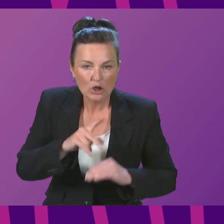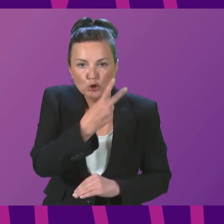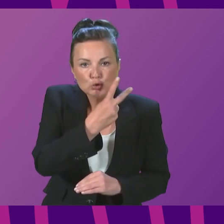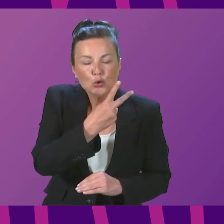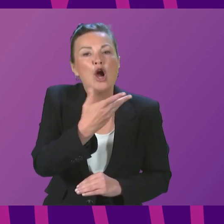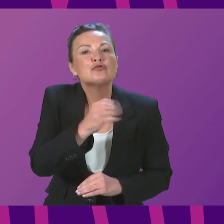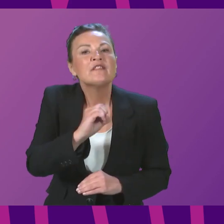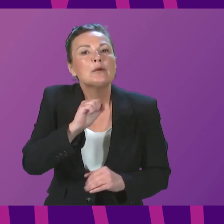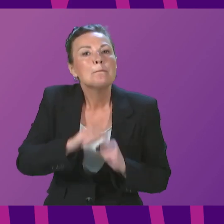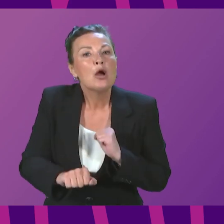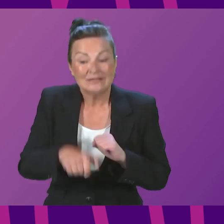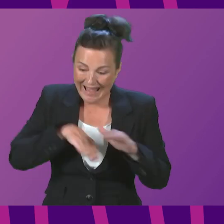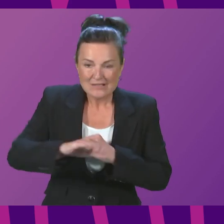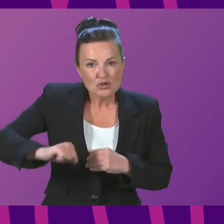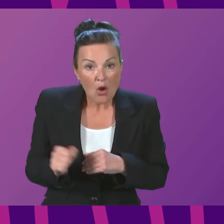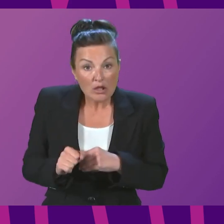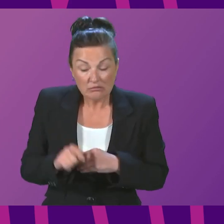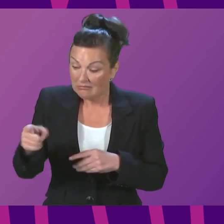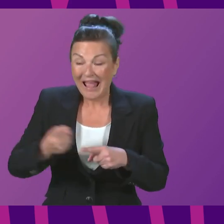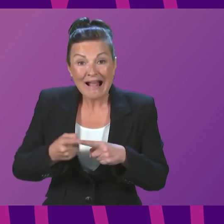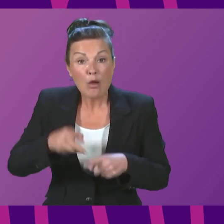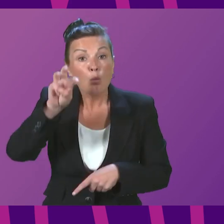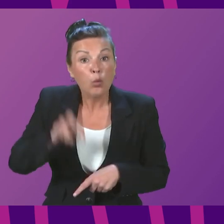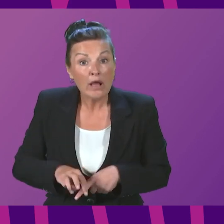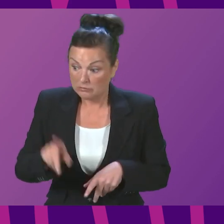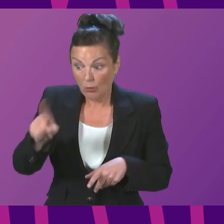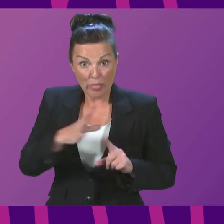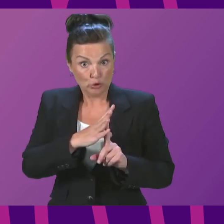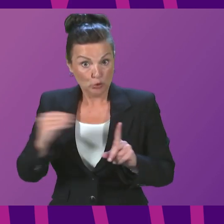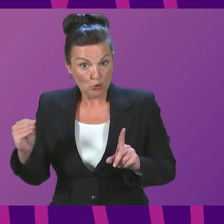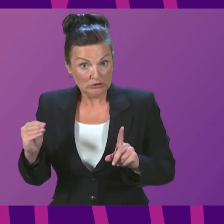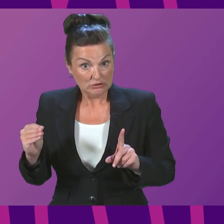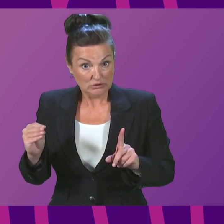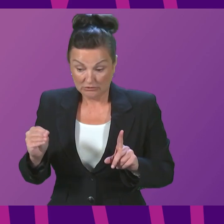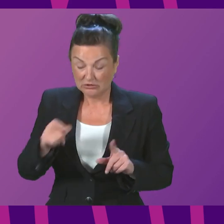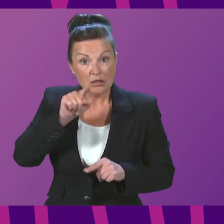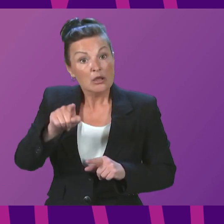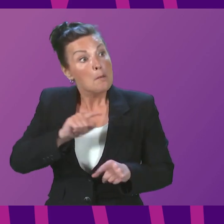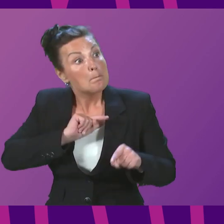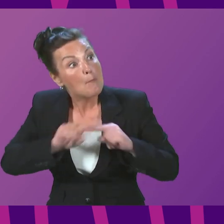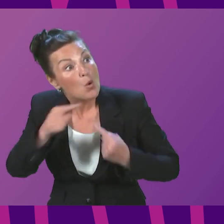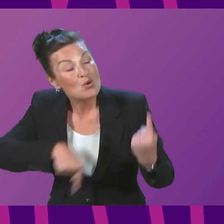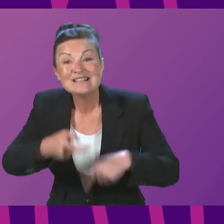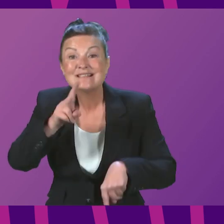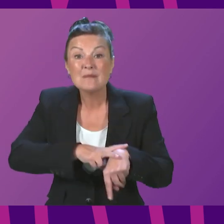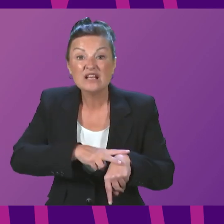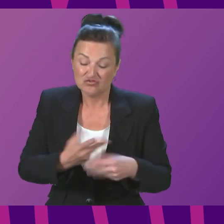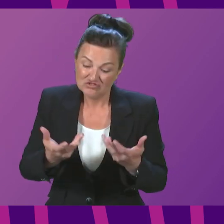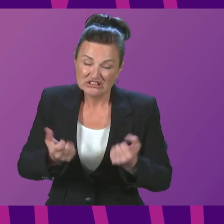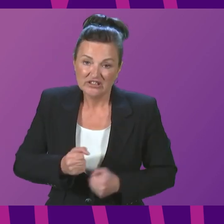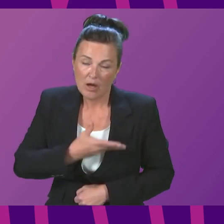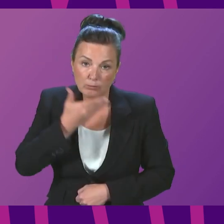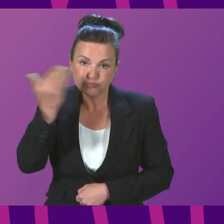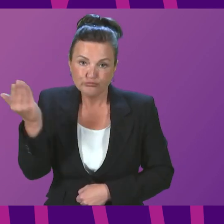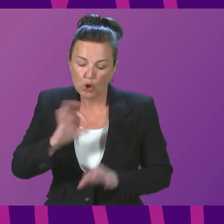£250 in Scotland. In England and Wales, where the Conservatives are in power, the majority of police officers received